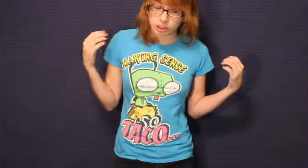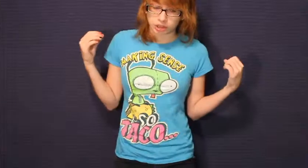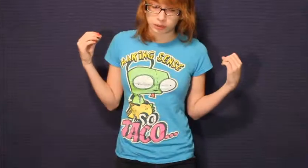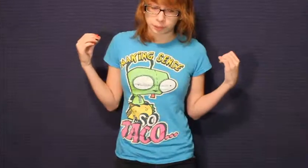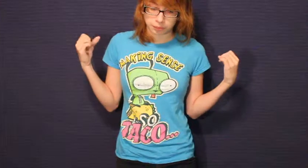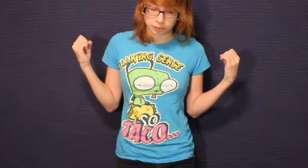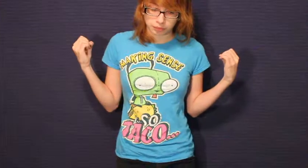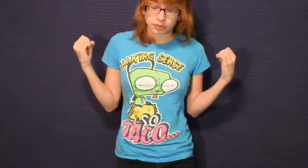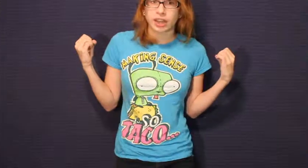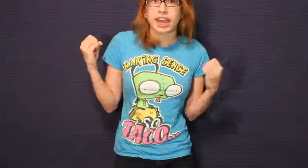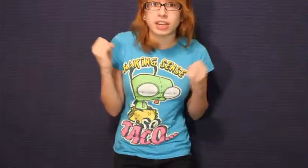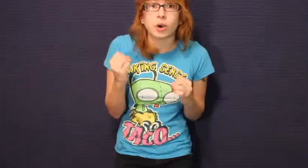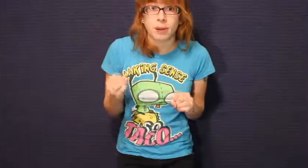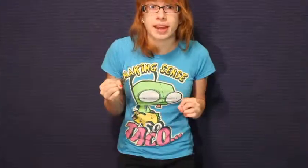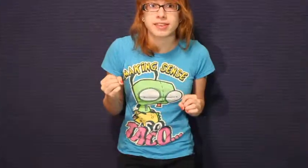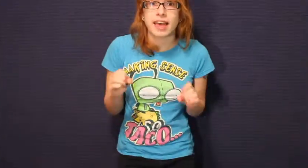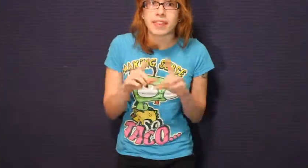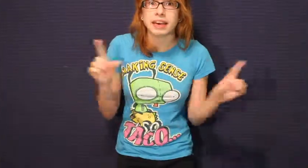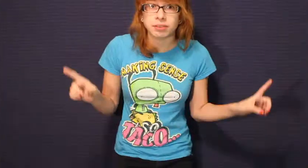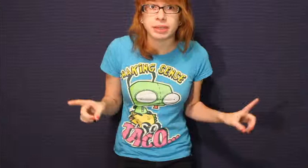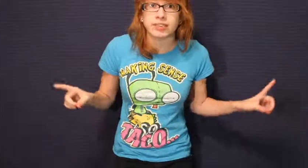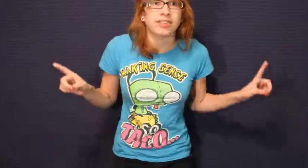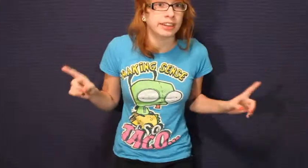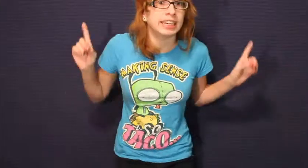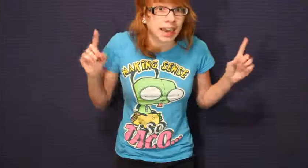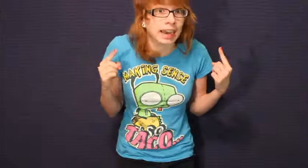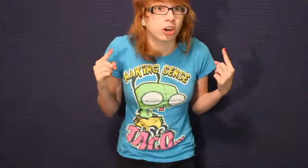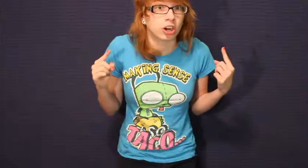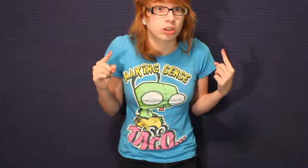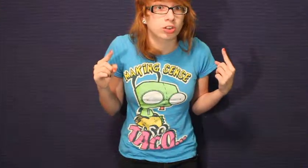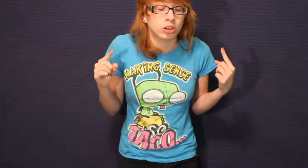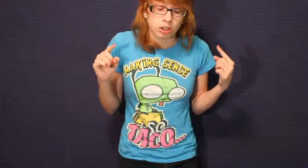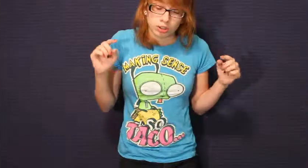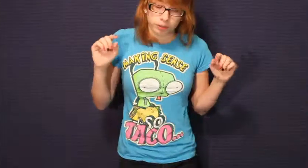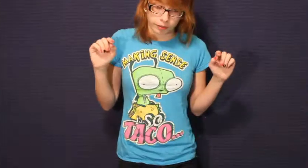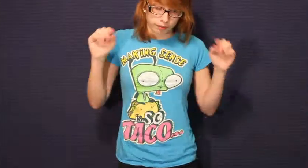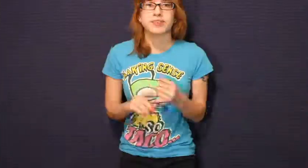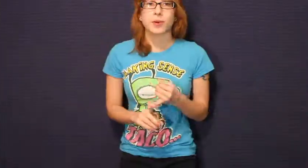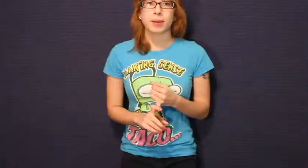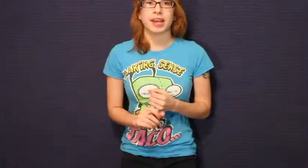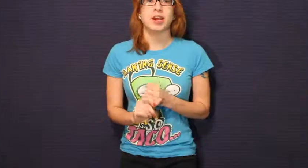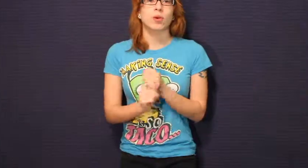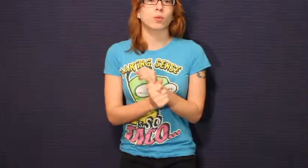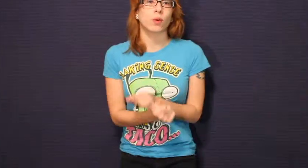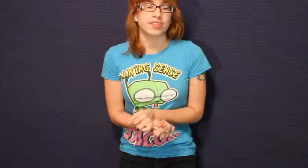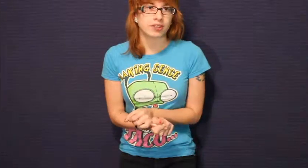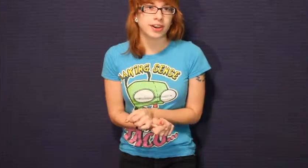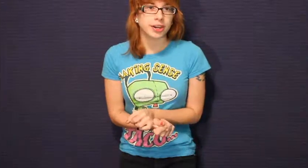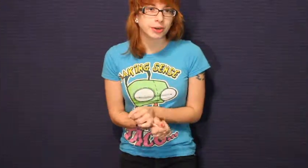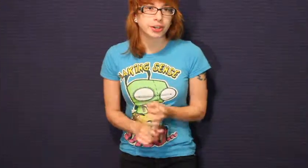and no pets and that even means seeing eye dogs. The torment restaurant owners,